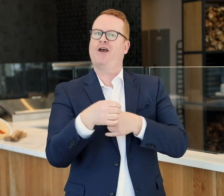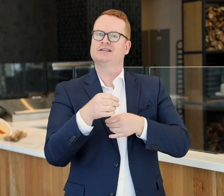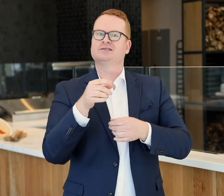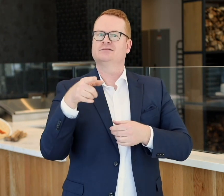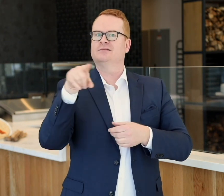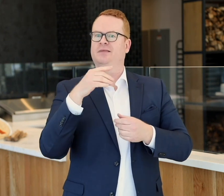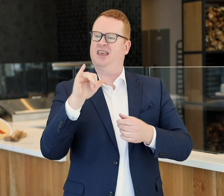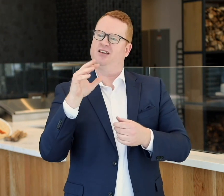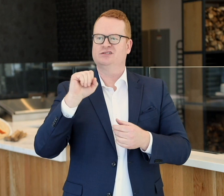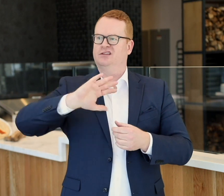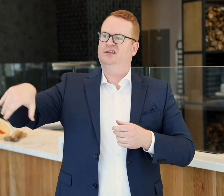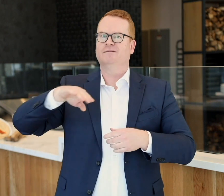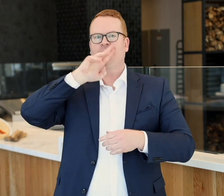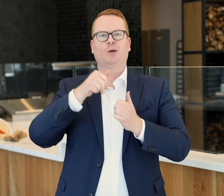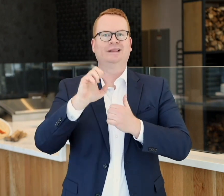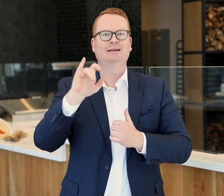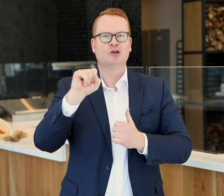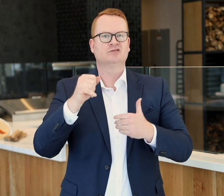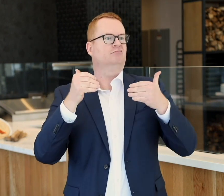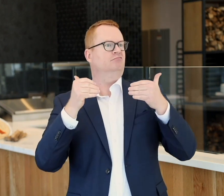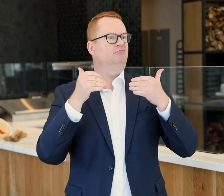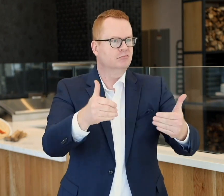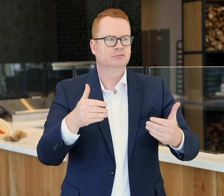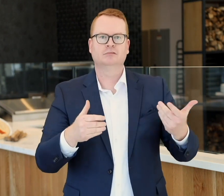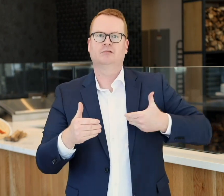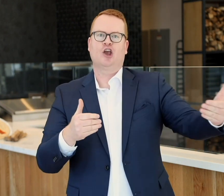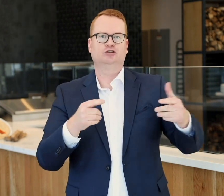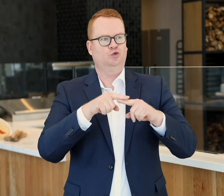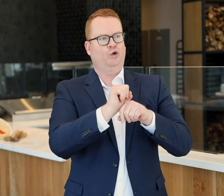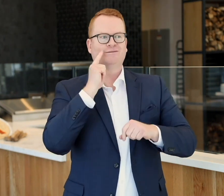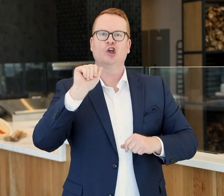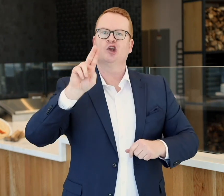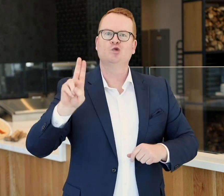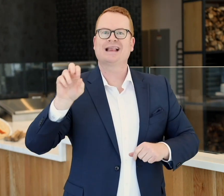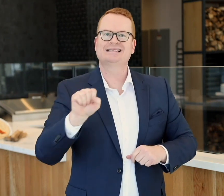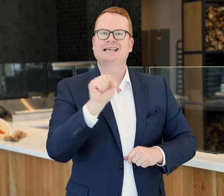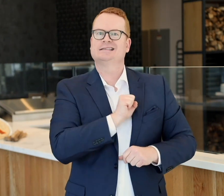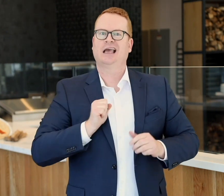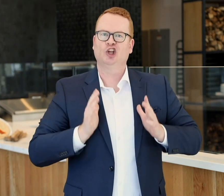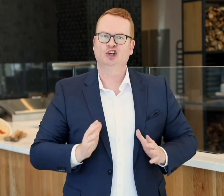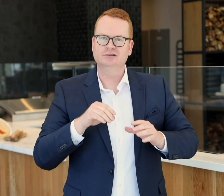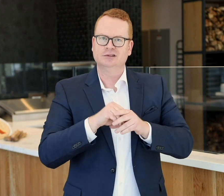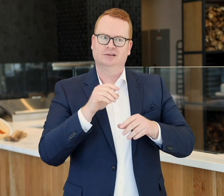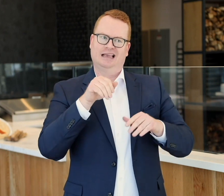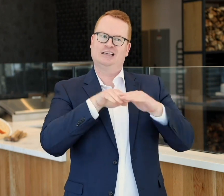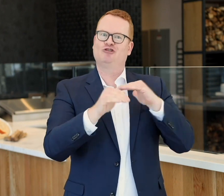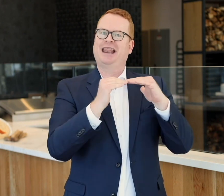attention of several offices that were likely fed up with emails. By thinking outside the box, I ended up working for a United